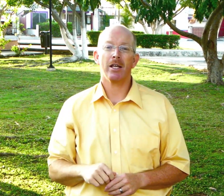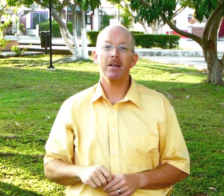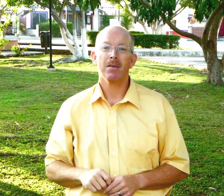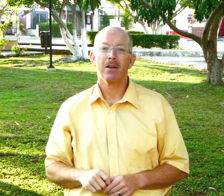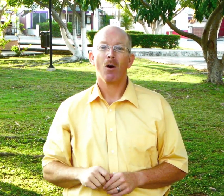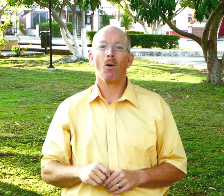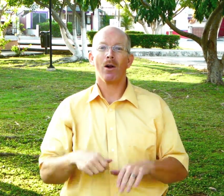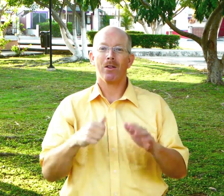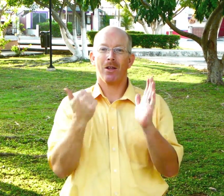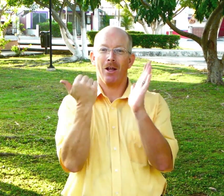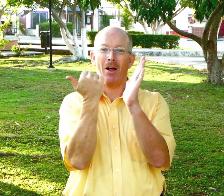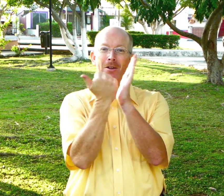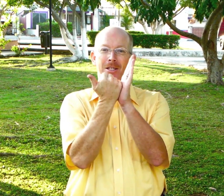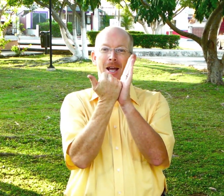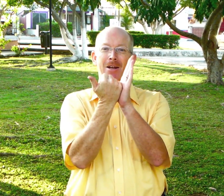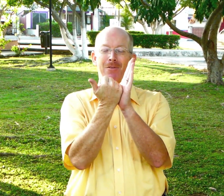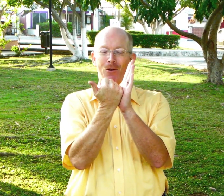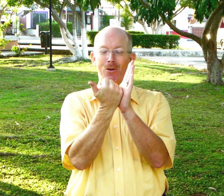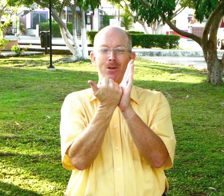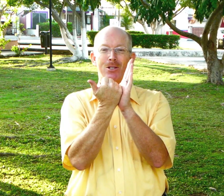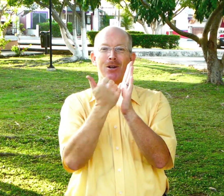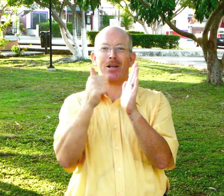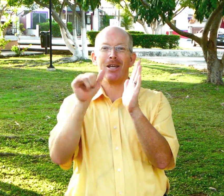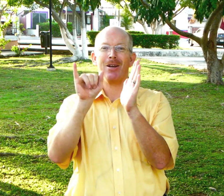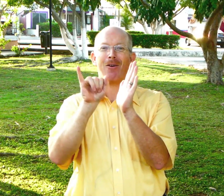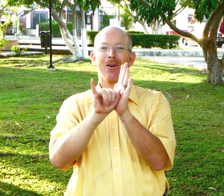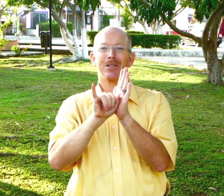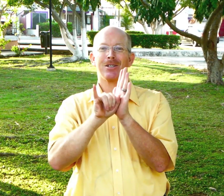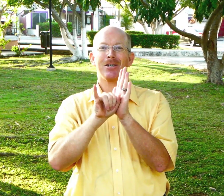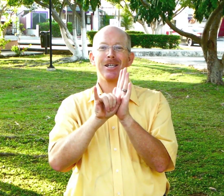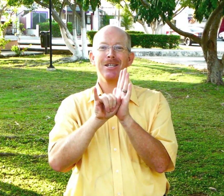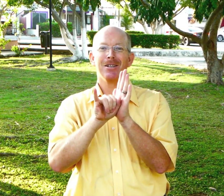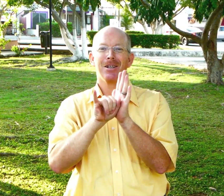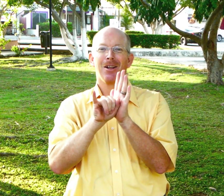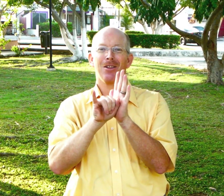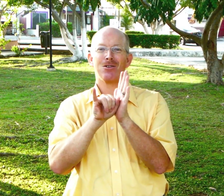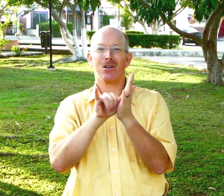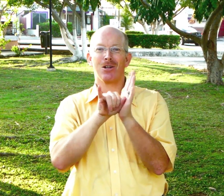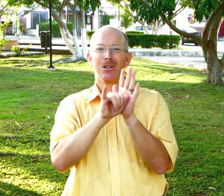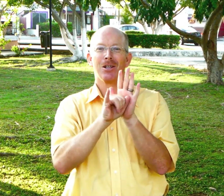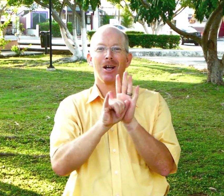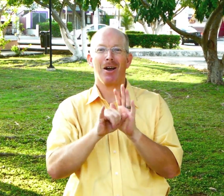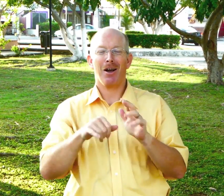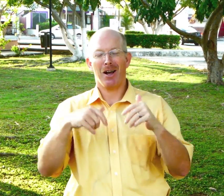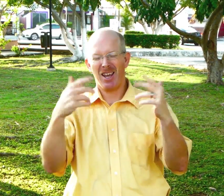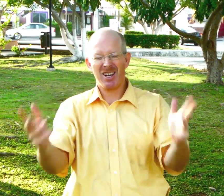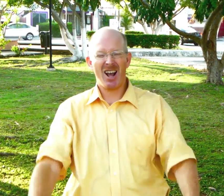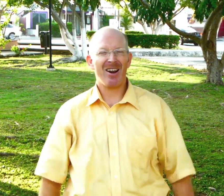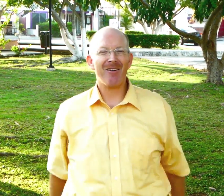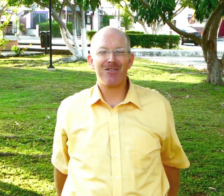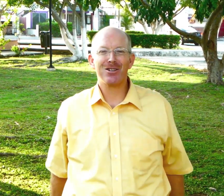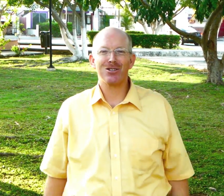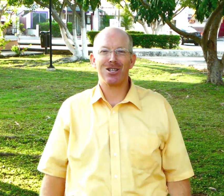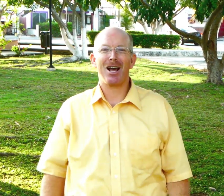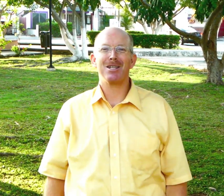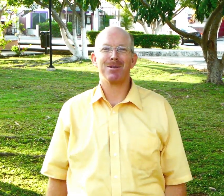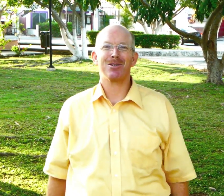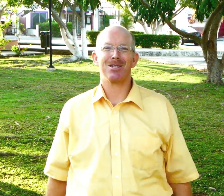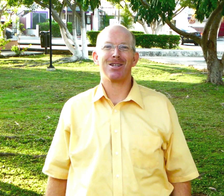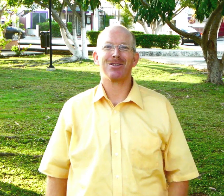or the other sign for it was turkey or turkey those are again not official signs but you'll see those